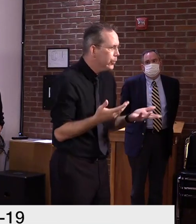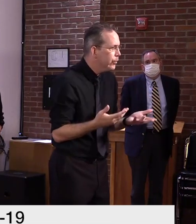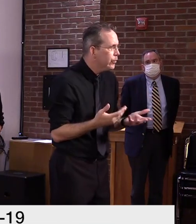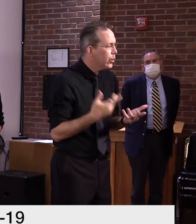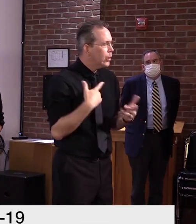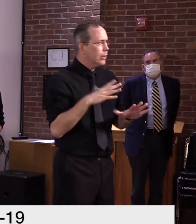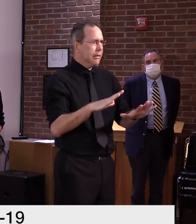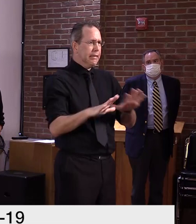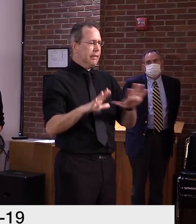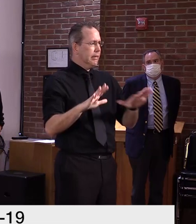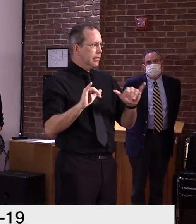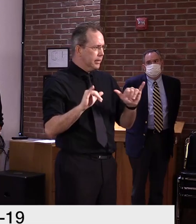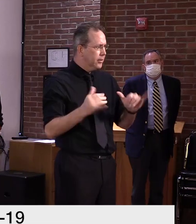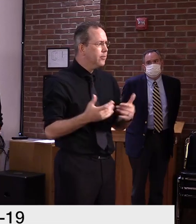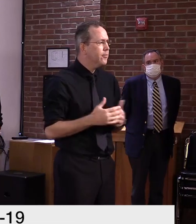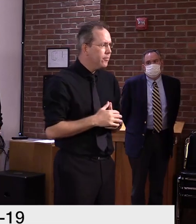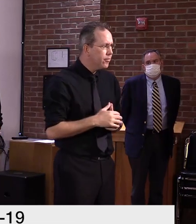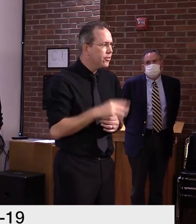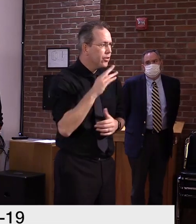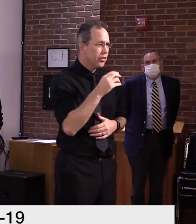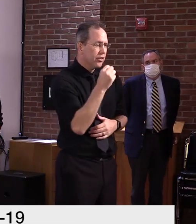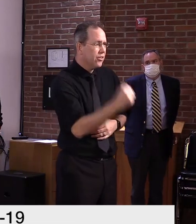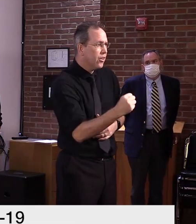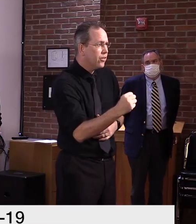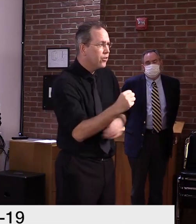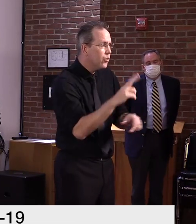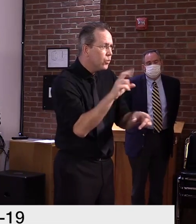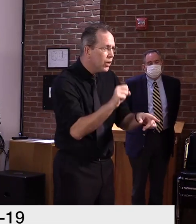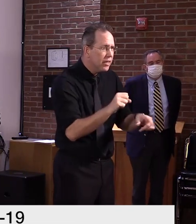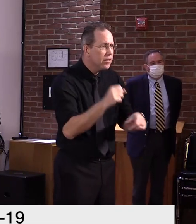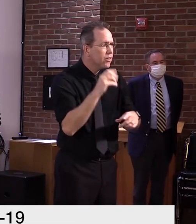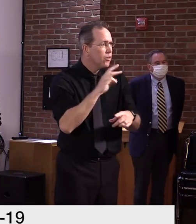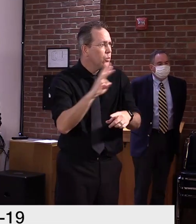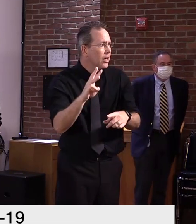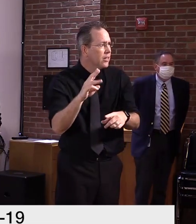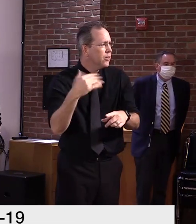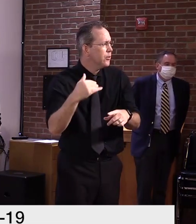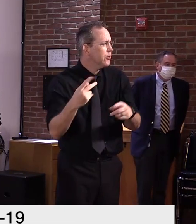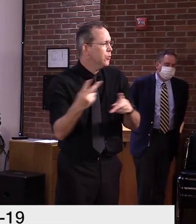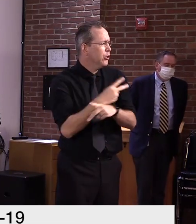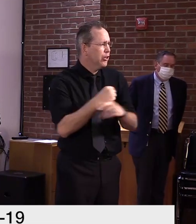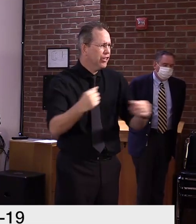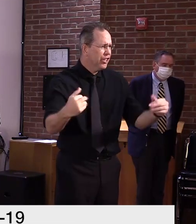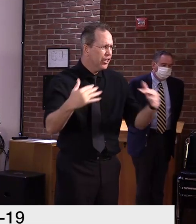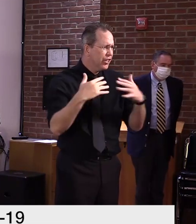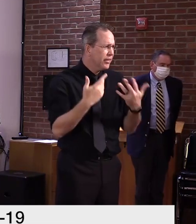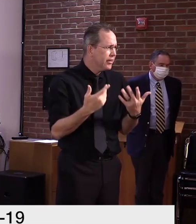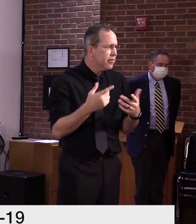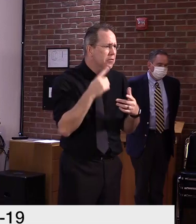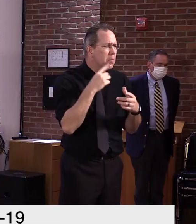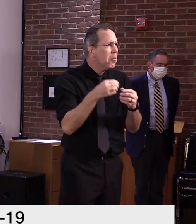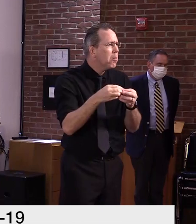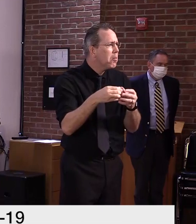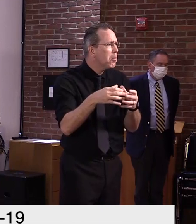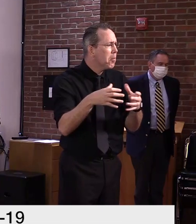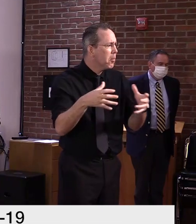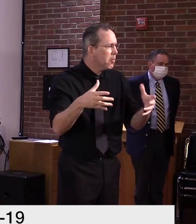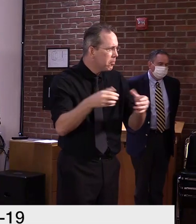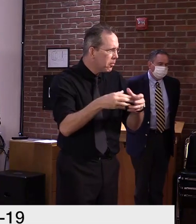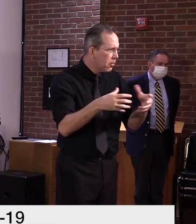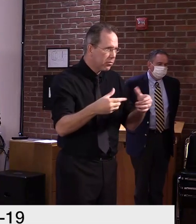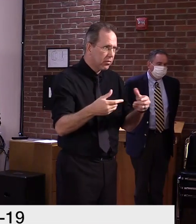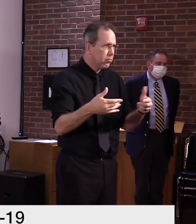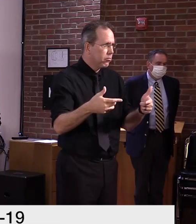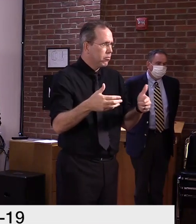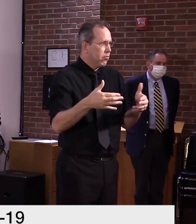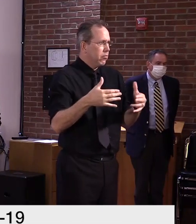the south and west of our country, as well as how it's migrating a bit towards the northeast, although nothing to worry about